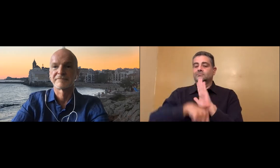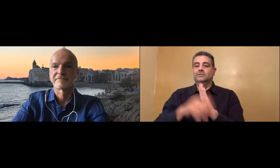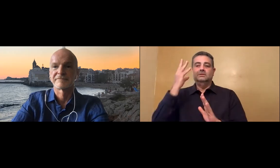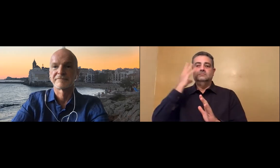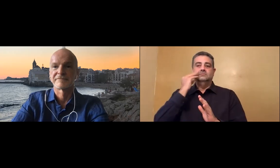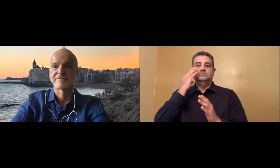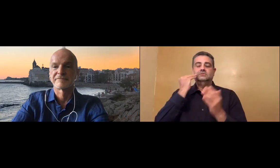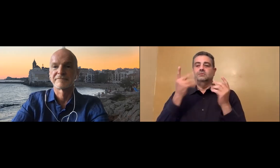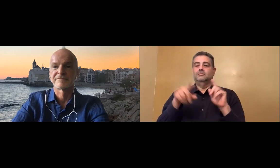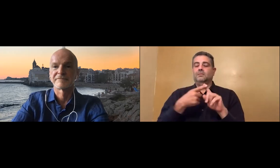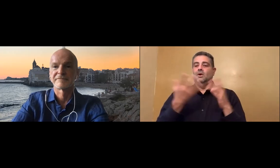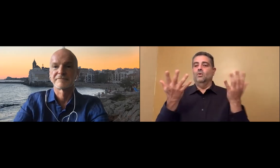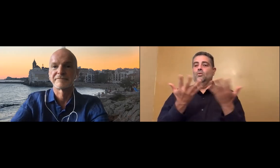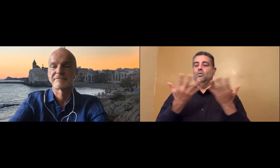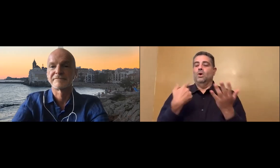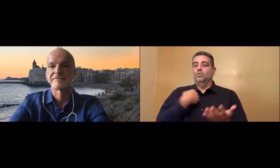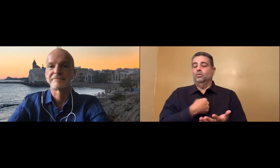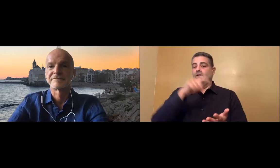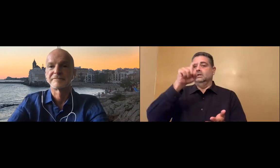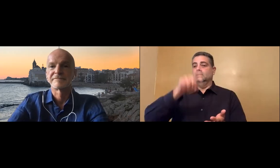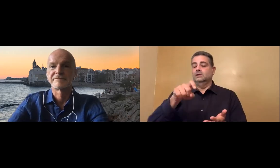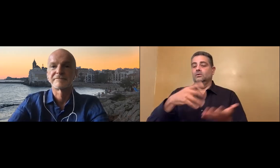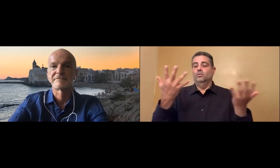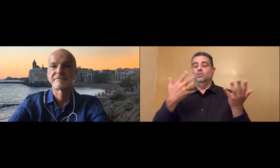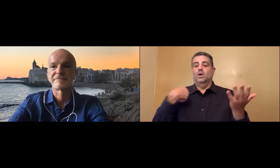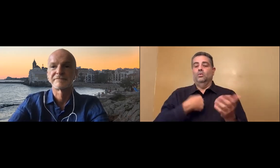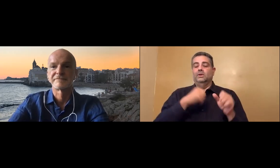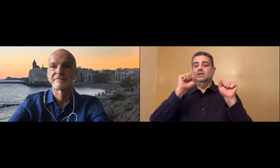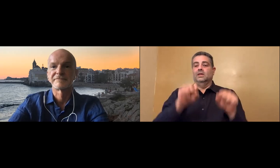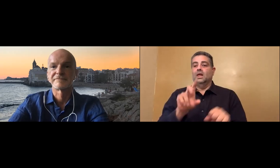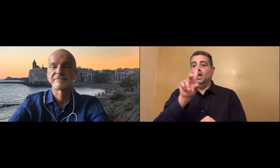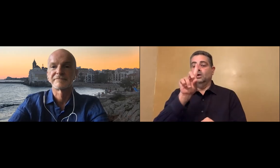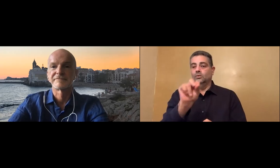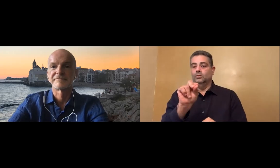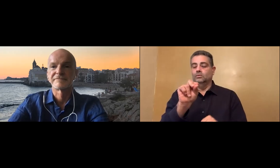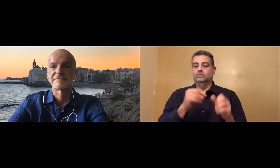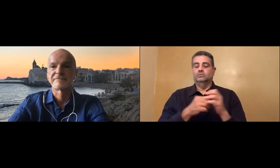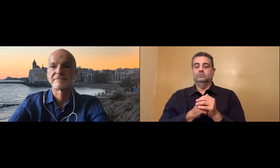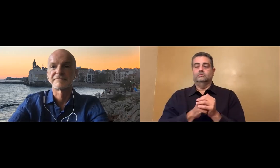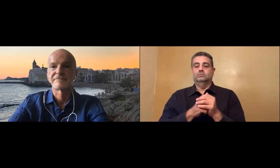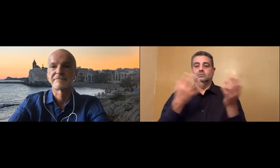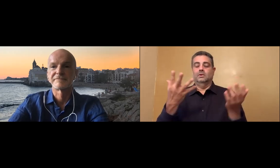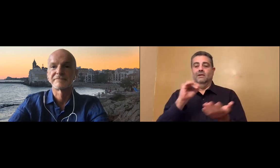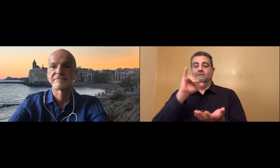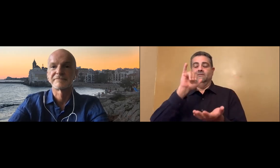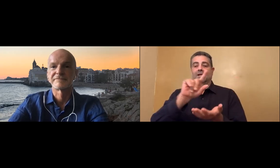And through this experience, I've gained a wealth of knowledge about what it is that we need.